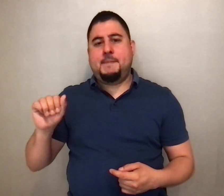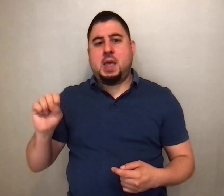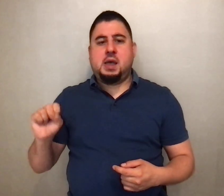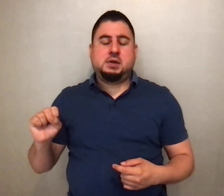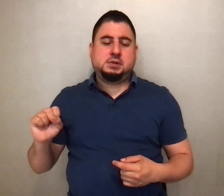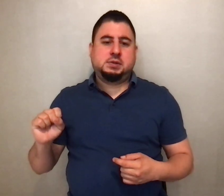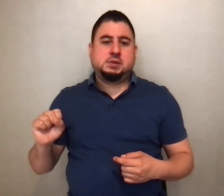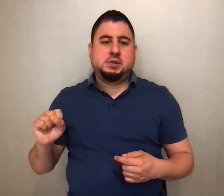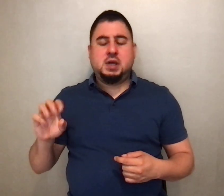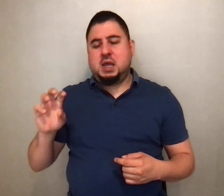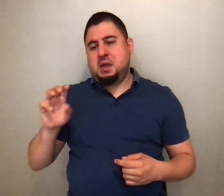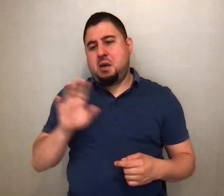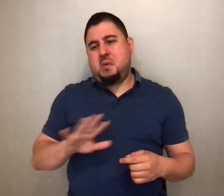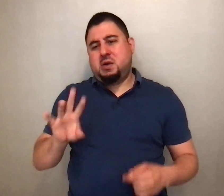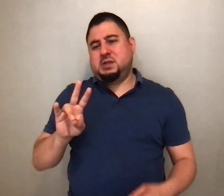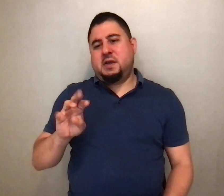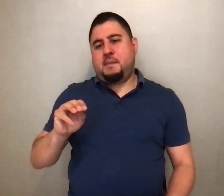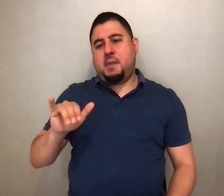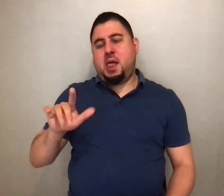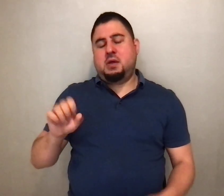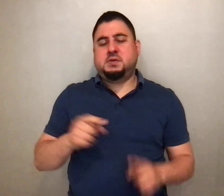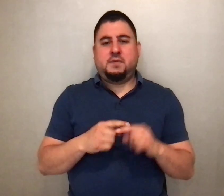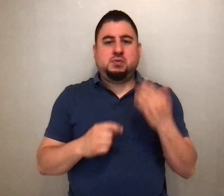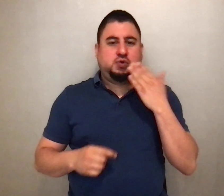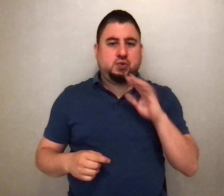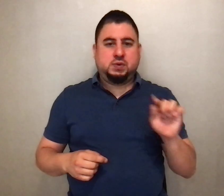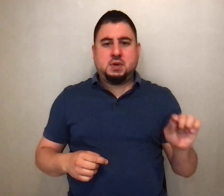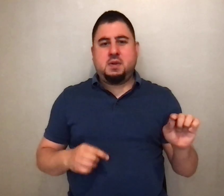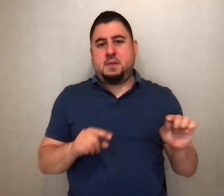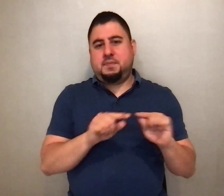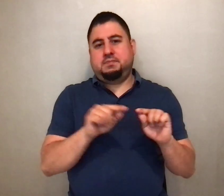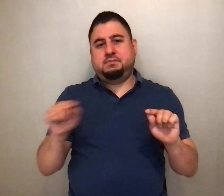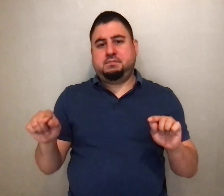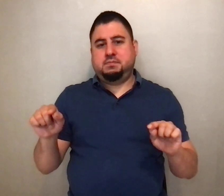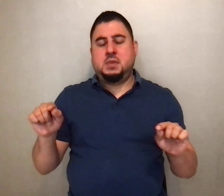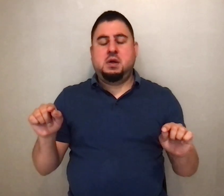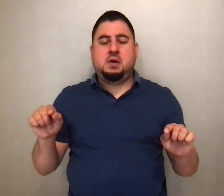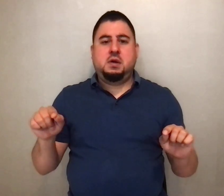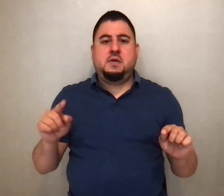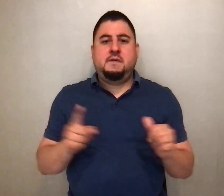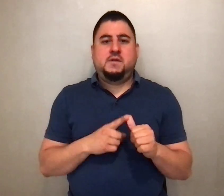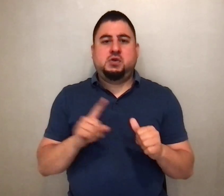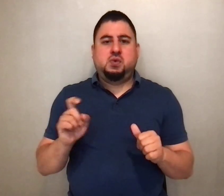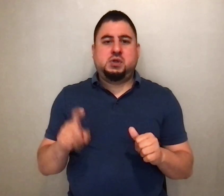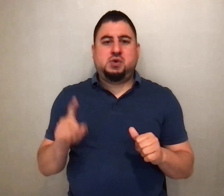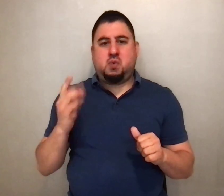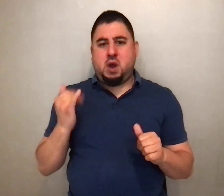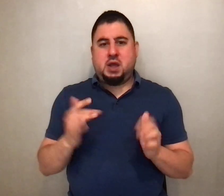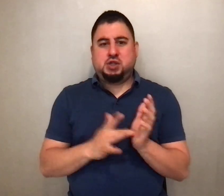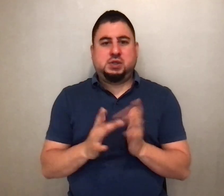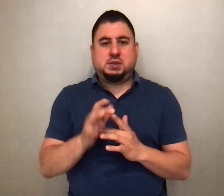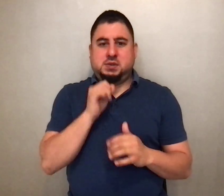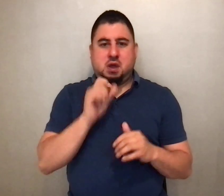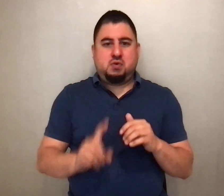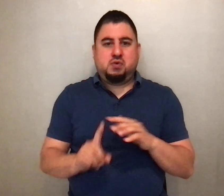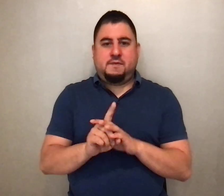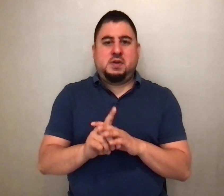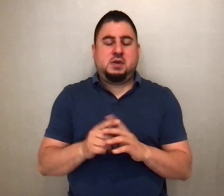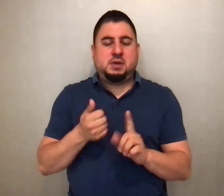seven miles away from Jerusalem or so. And first question, why does Jesus not reveal himself to them? I have this theory